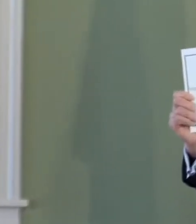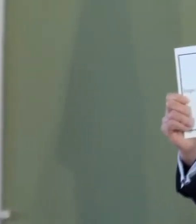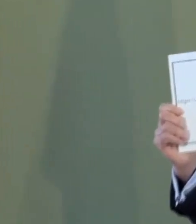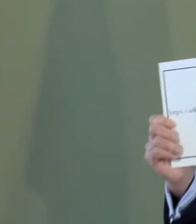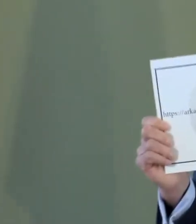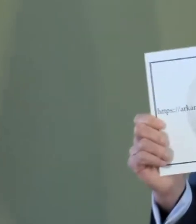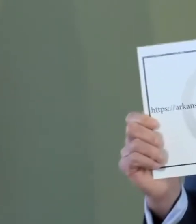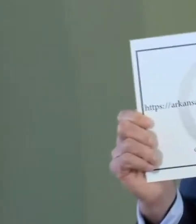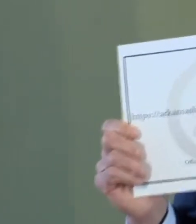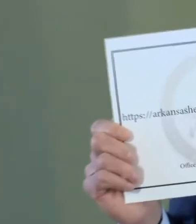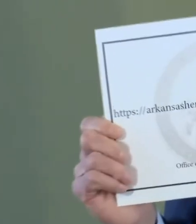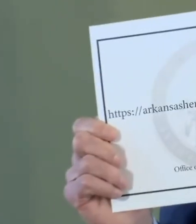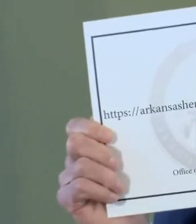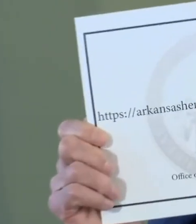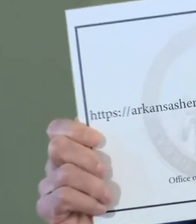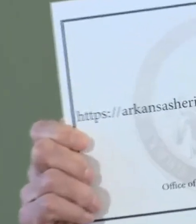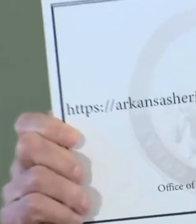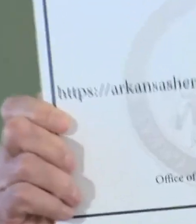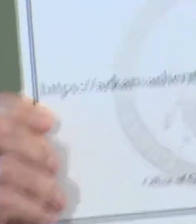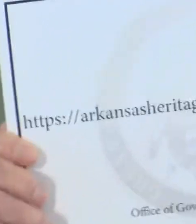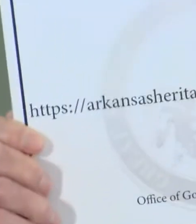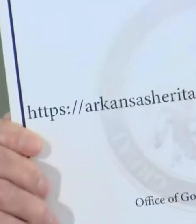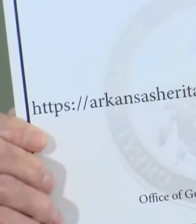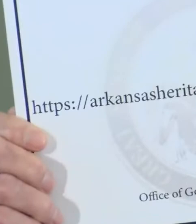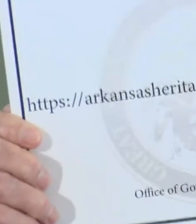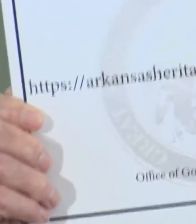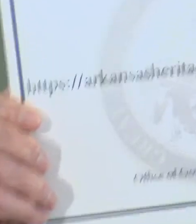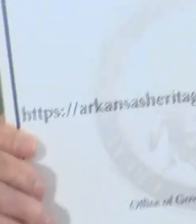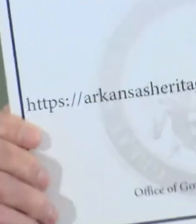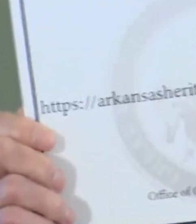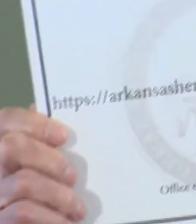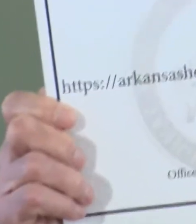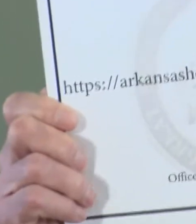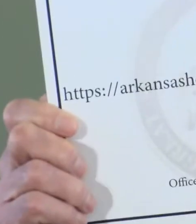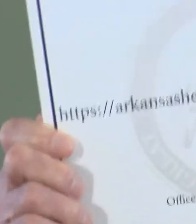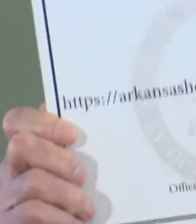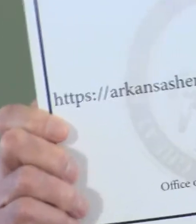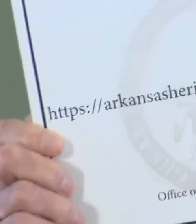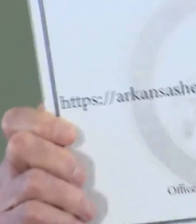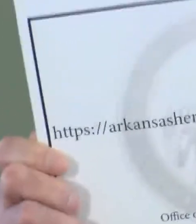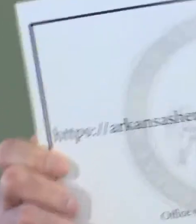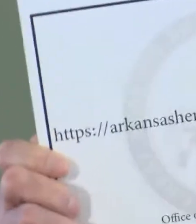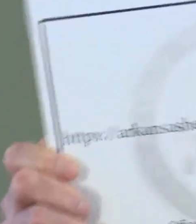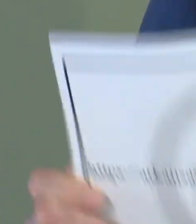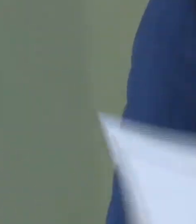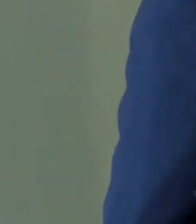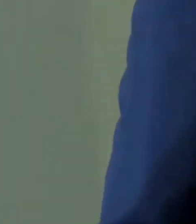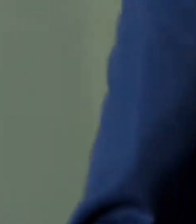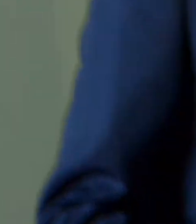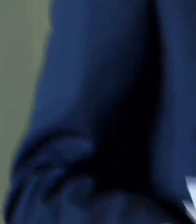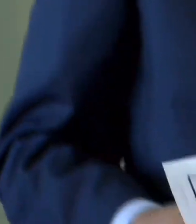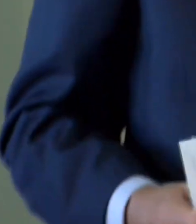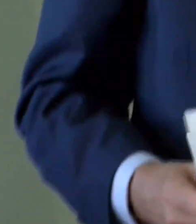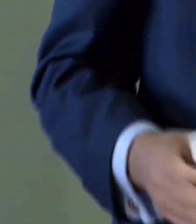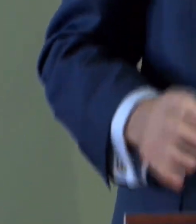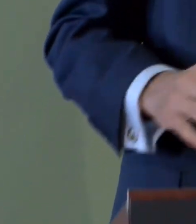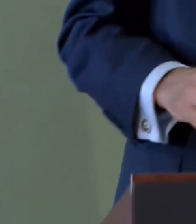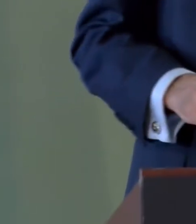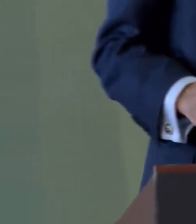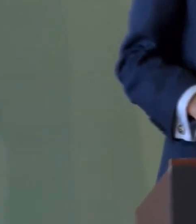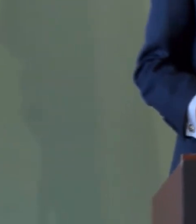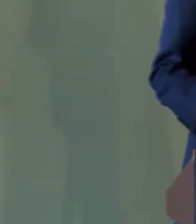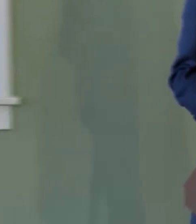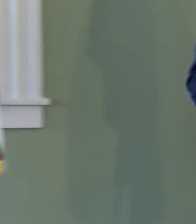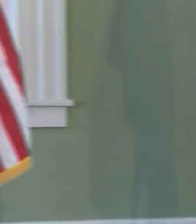whether, again, it's $5, $50, or more. We welcome contributions of every size in the public phase